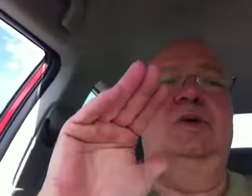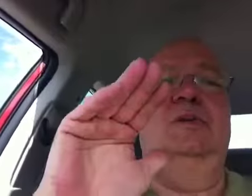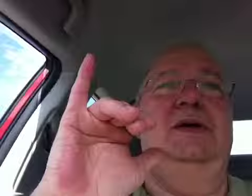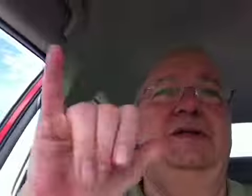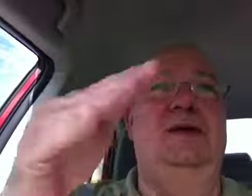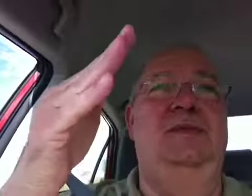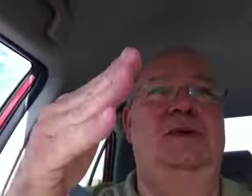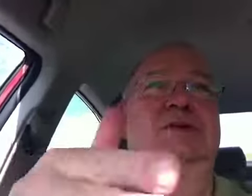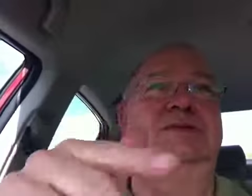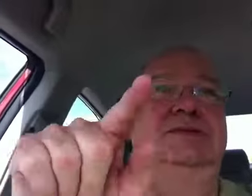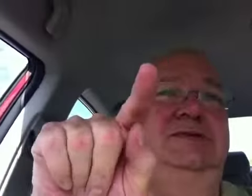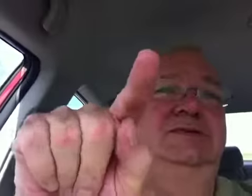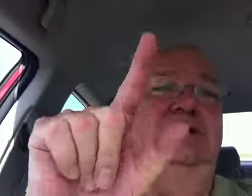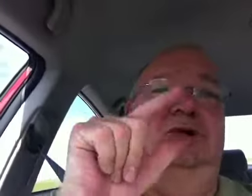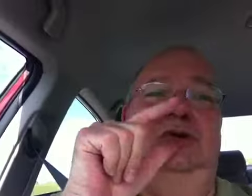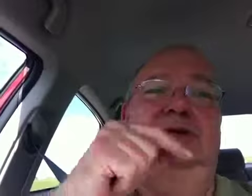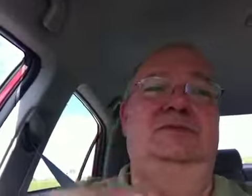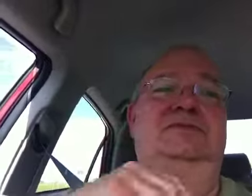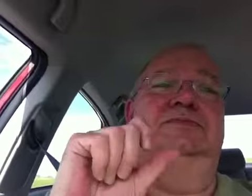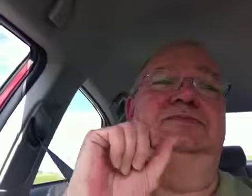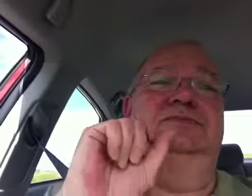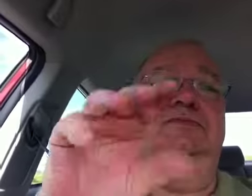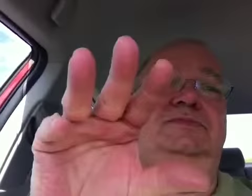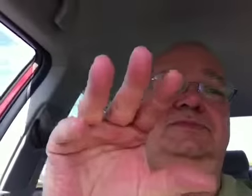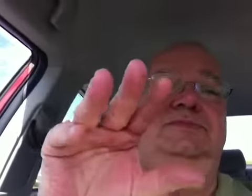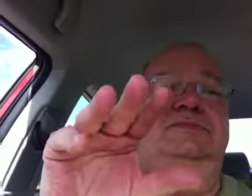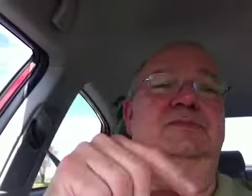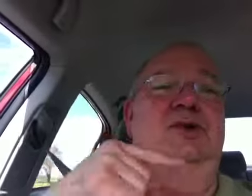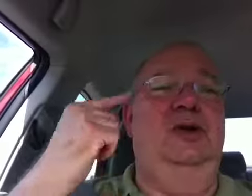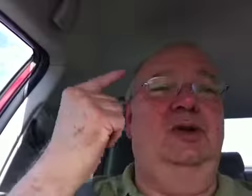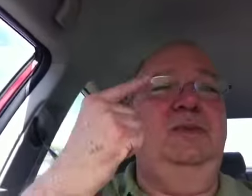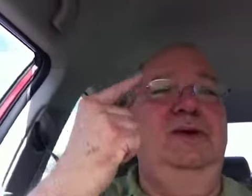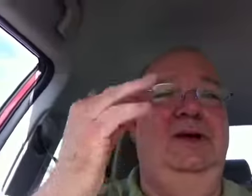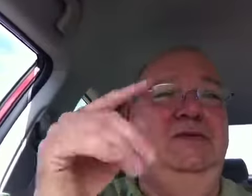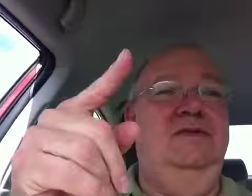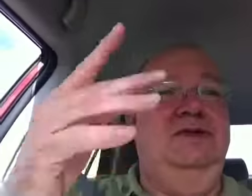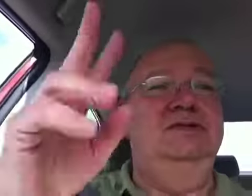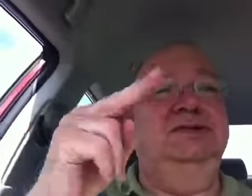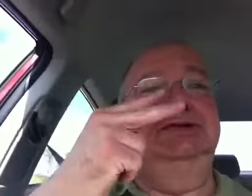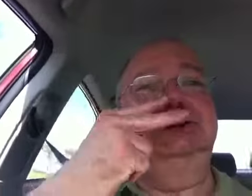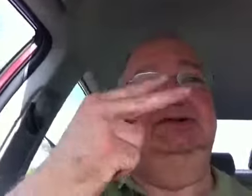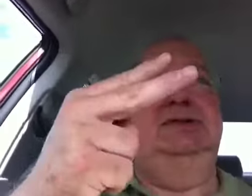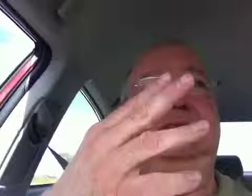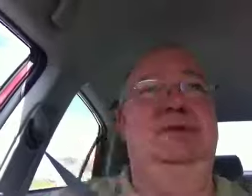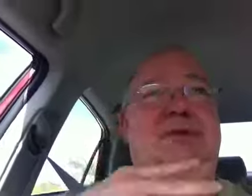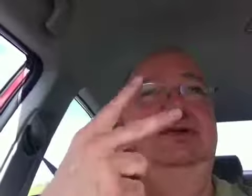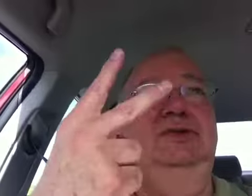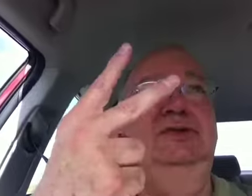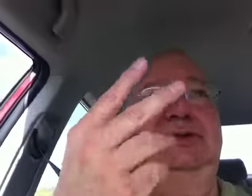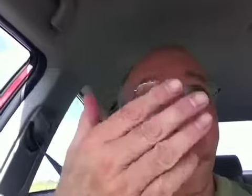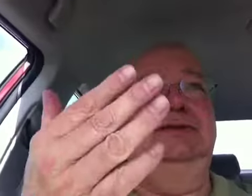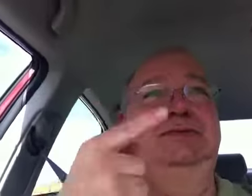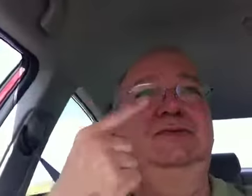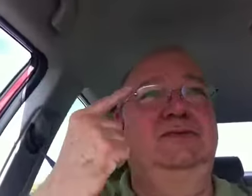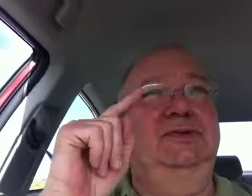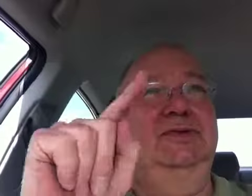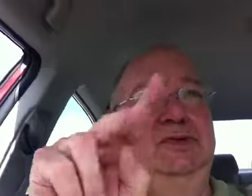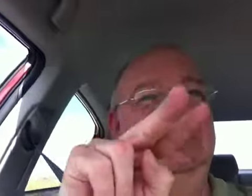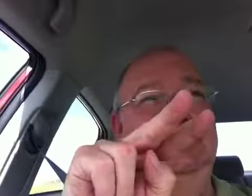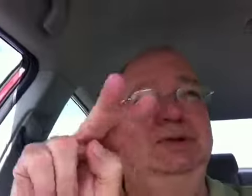to referee on occasion. Hands! Hands! Aw, come on, Red! Because of people like Doug, Cenex created Tanks of Danks,